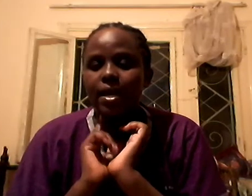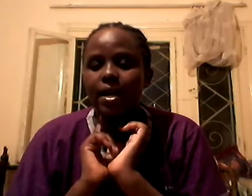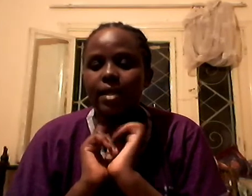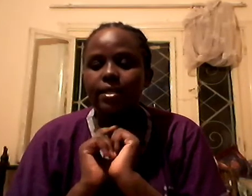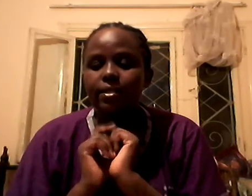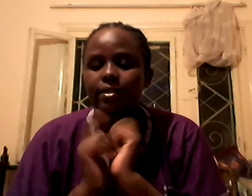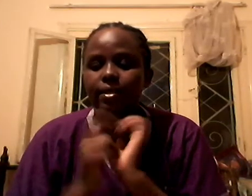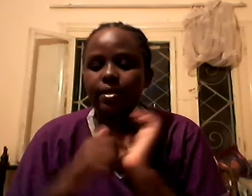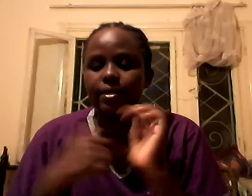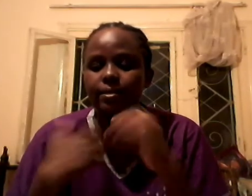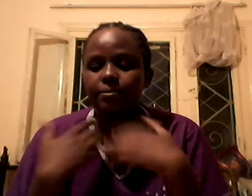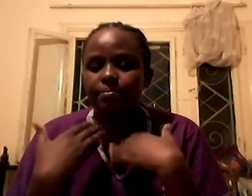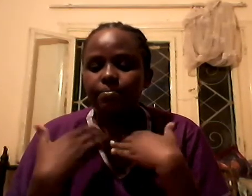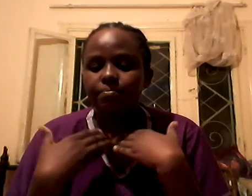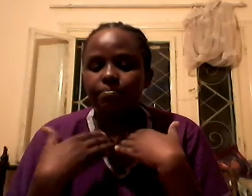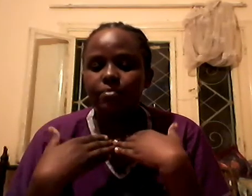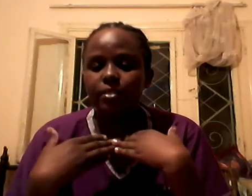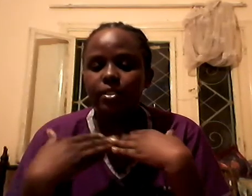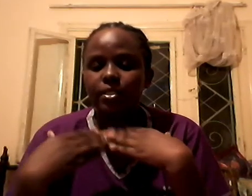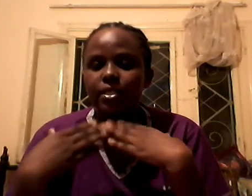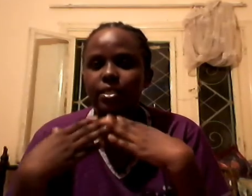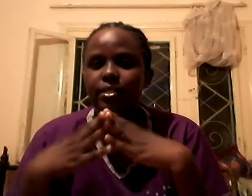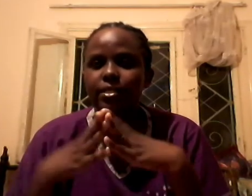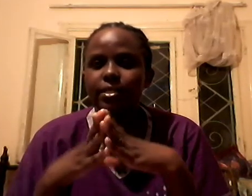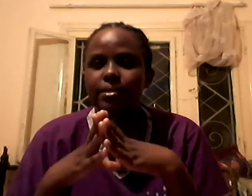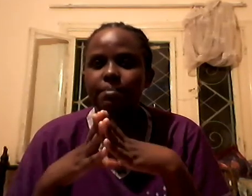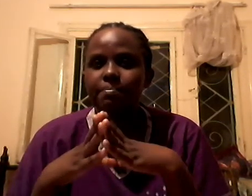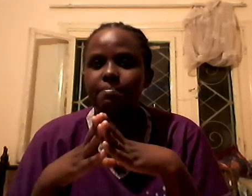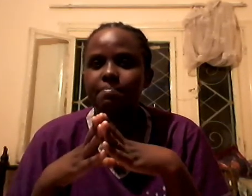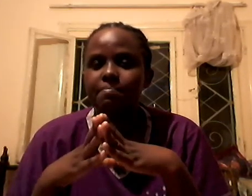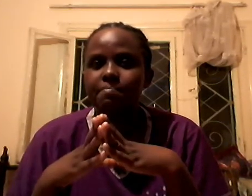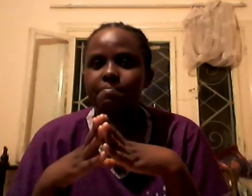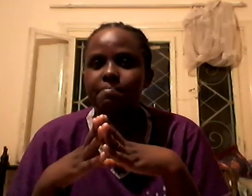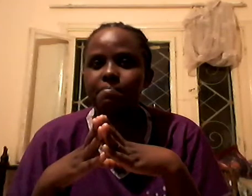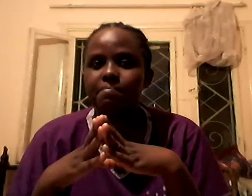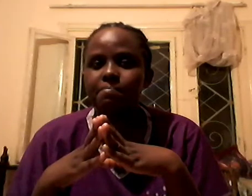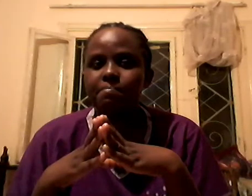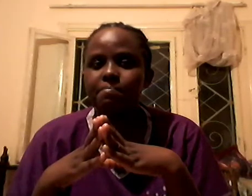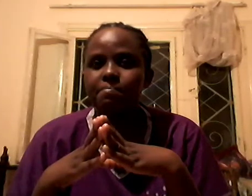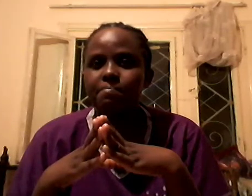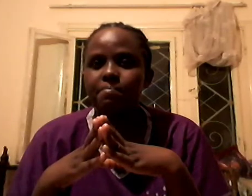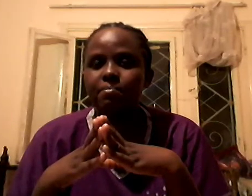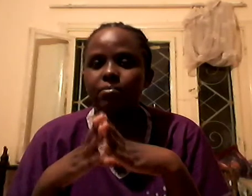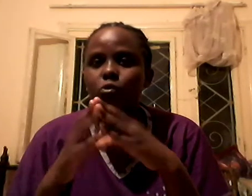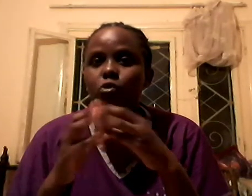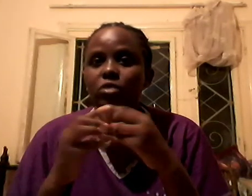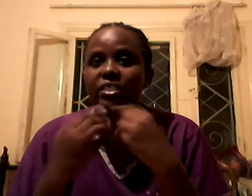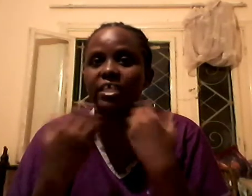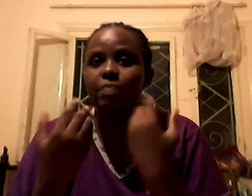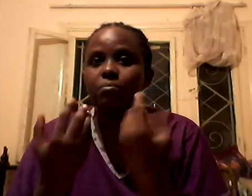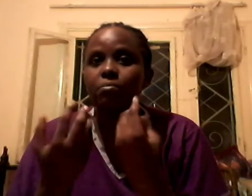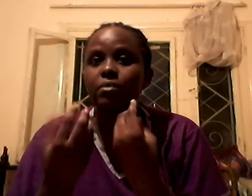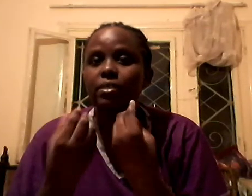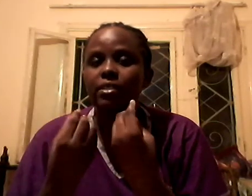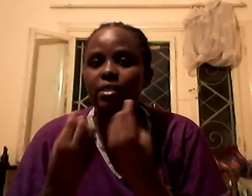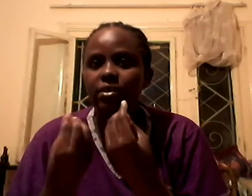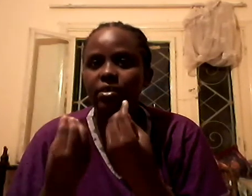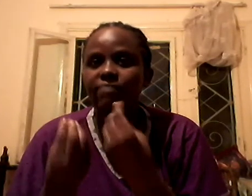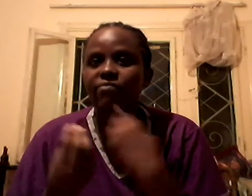Another thing is do not keep secret from